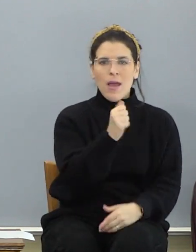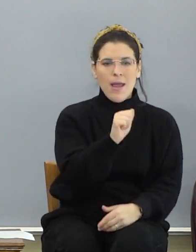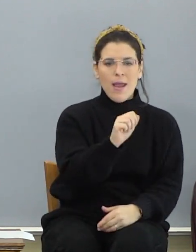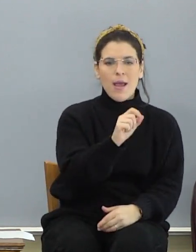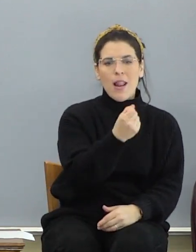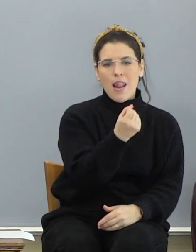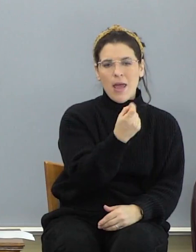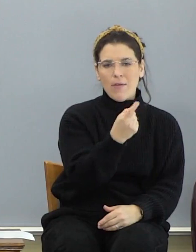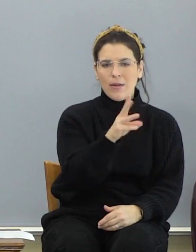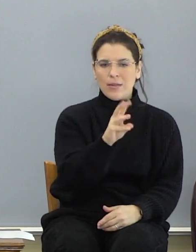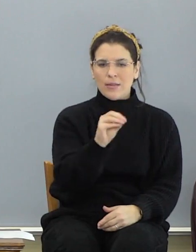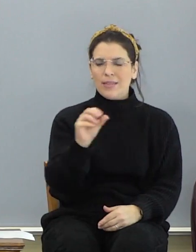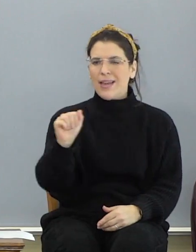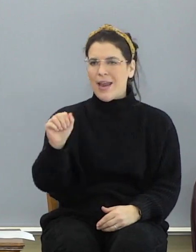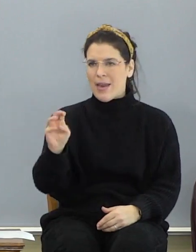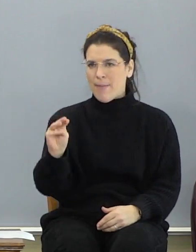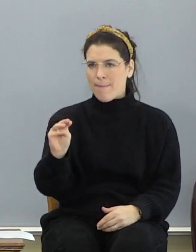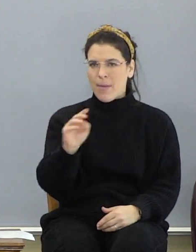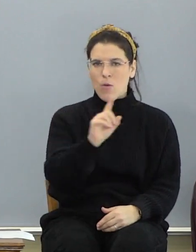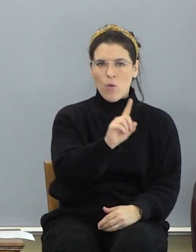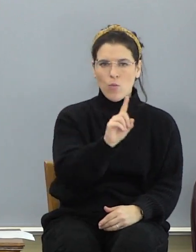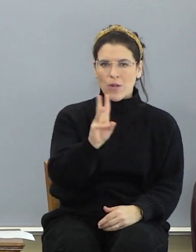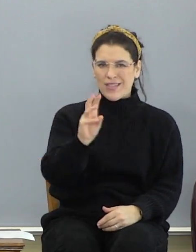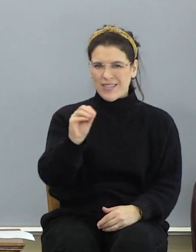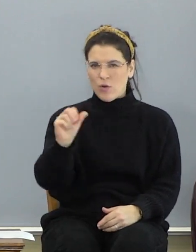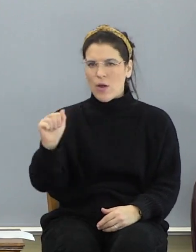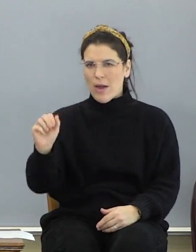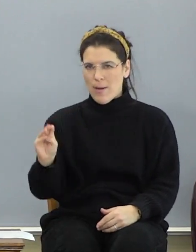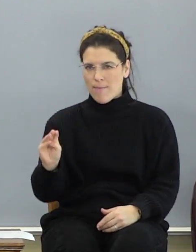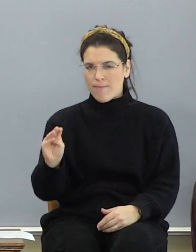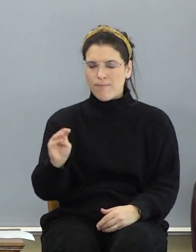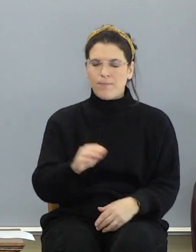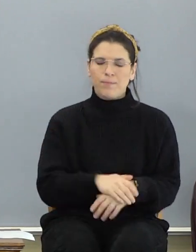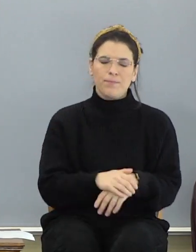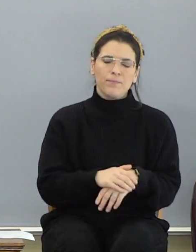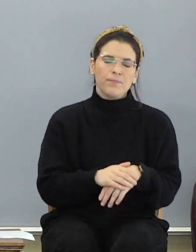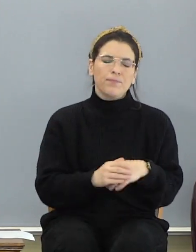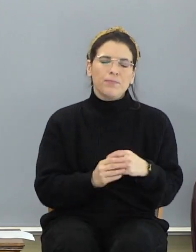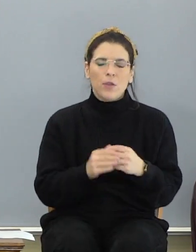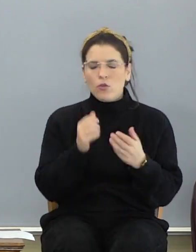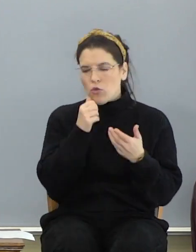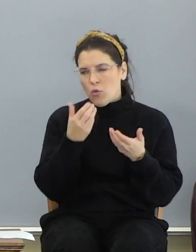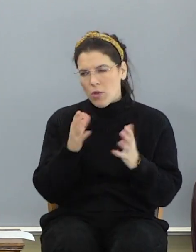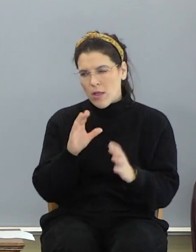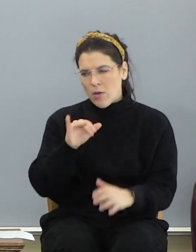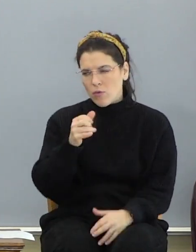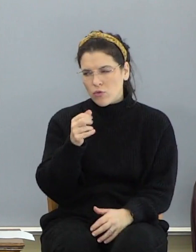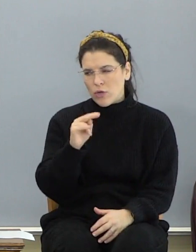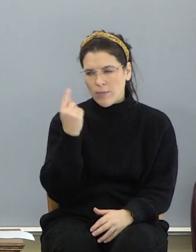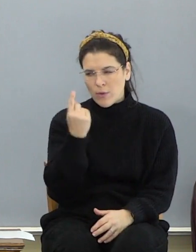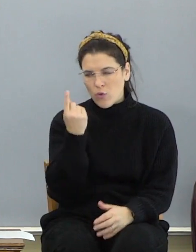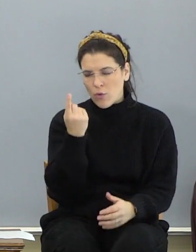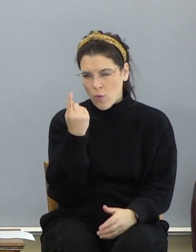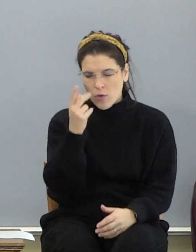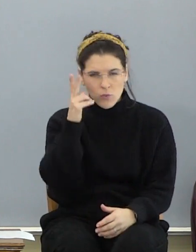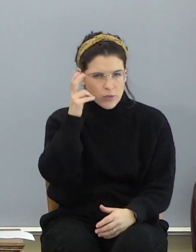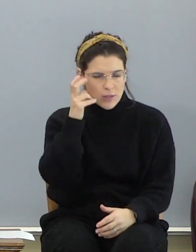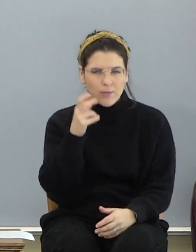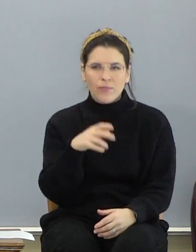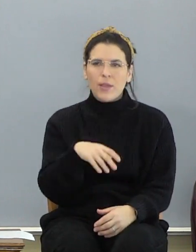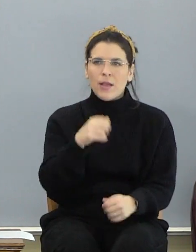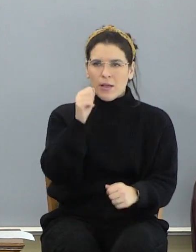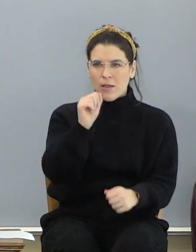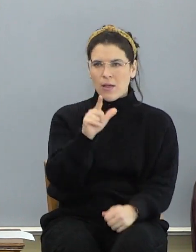Don't let John be the only one listening. That's right. All right. All right. Alex did mention